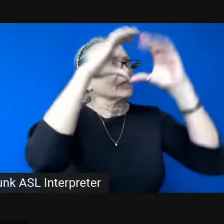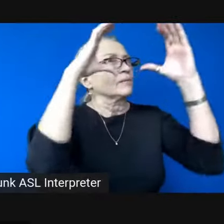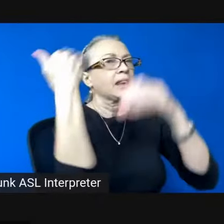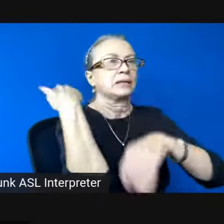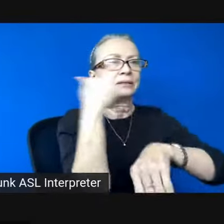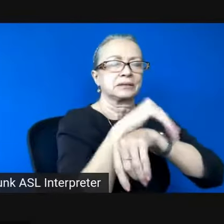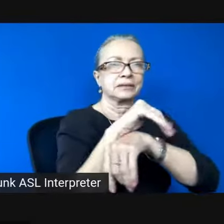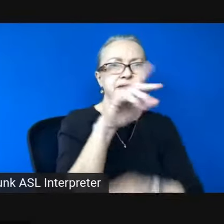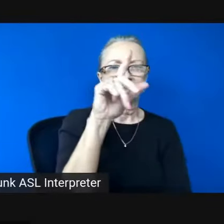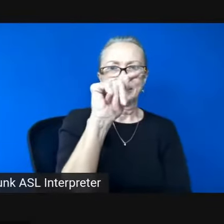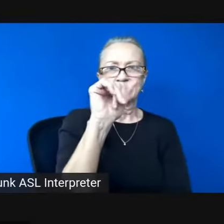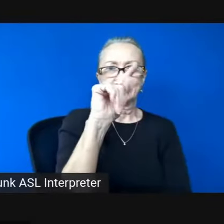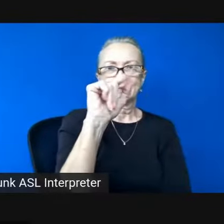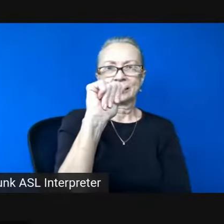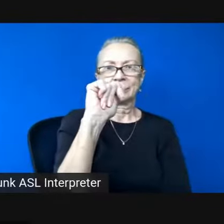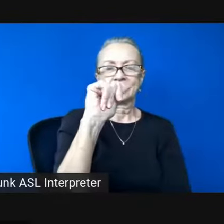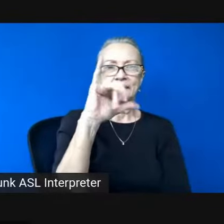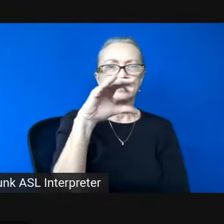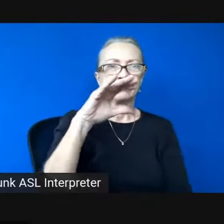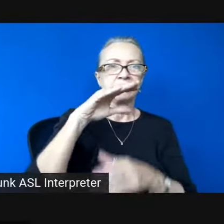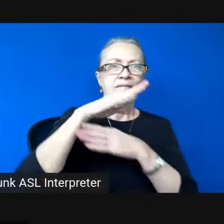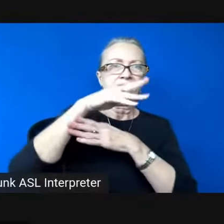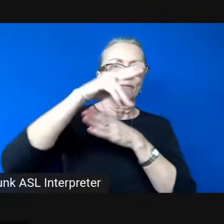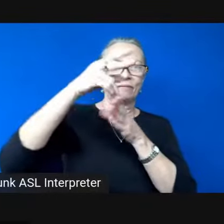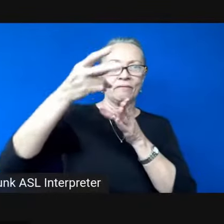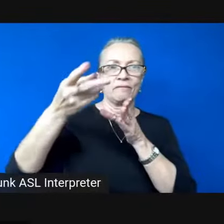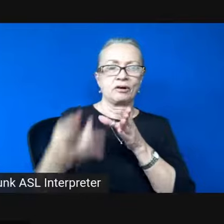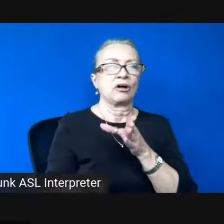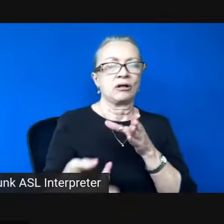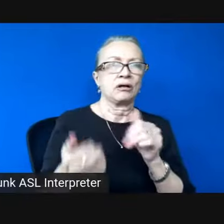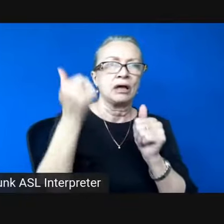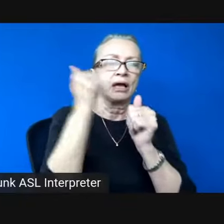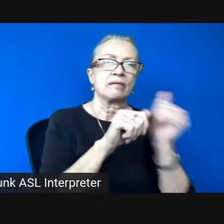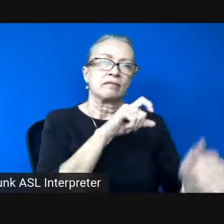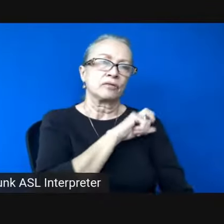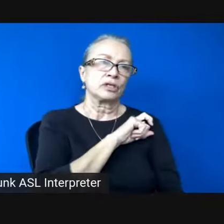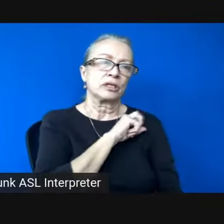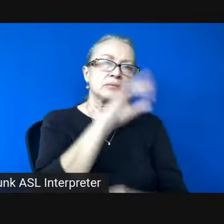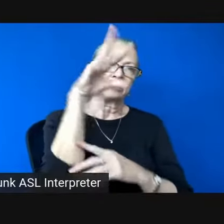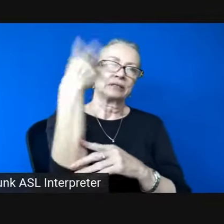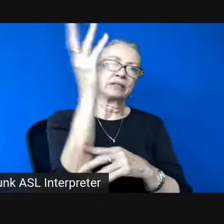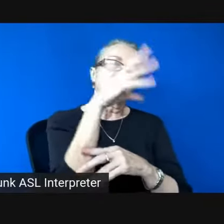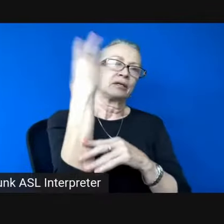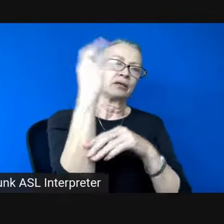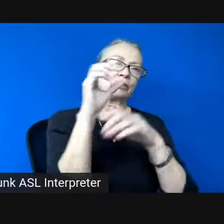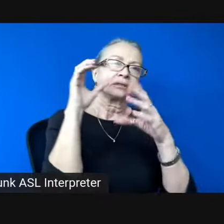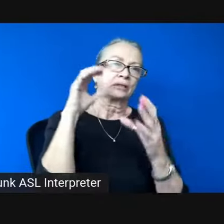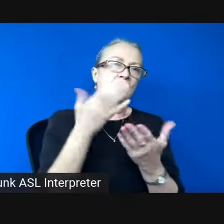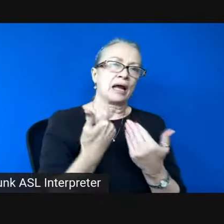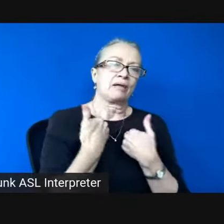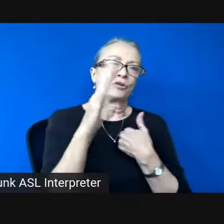titanic falling, every cop siren pocking your blue, shots